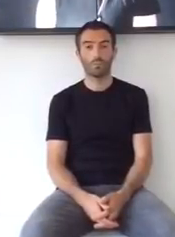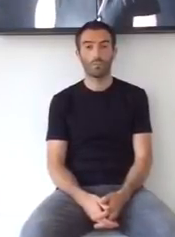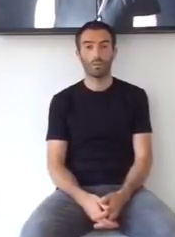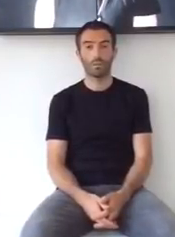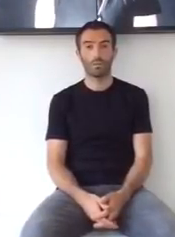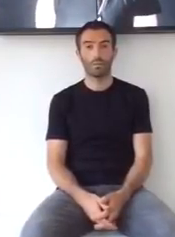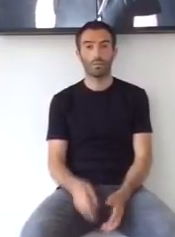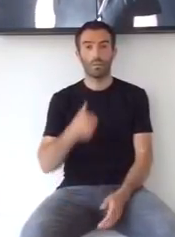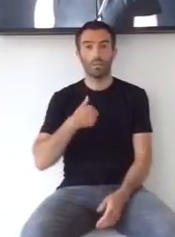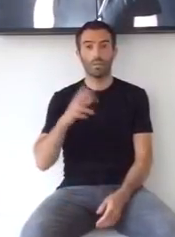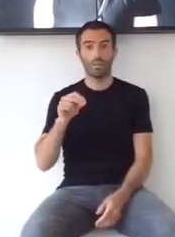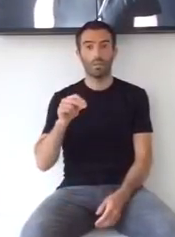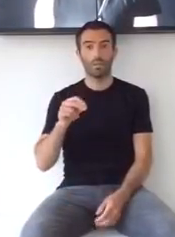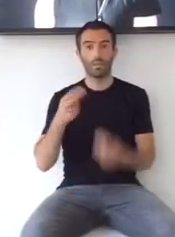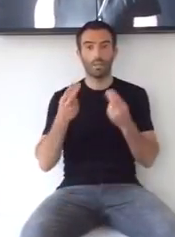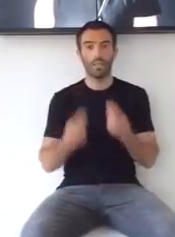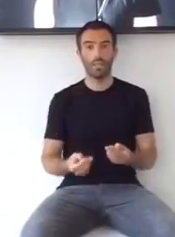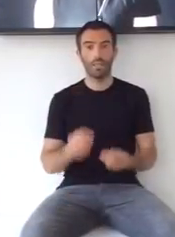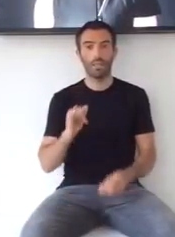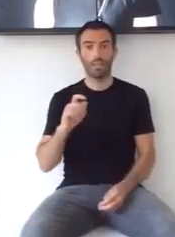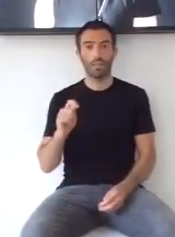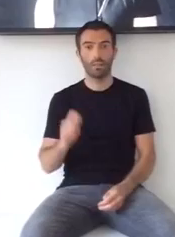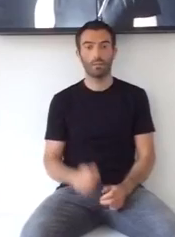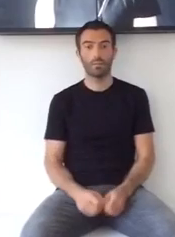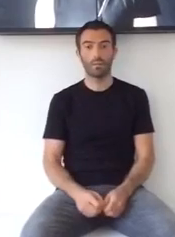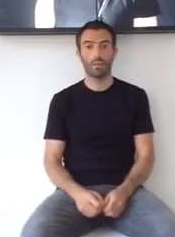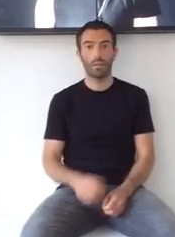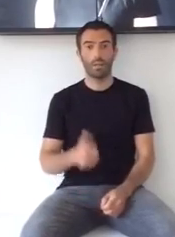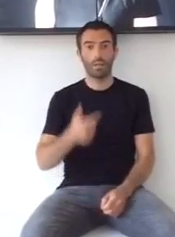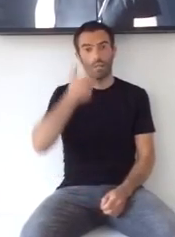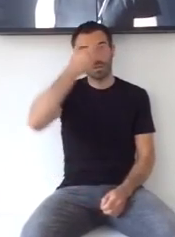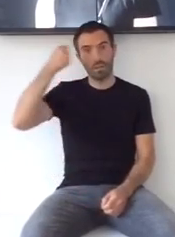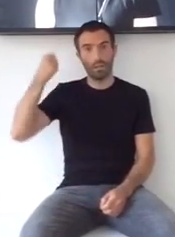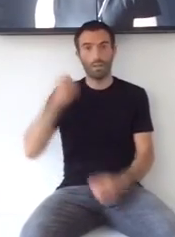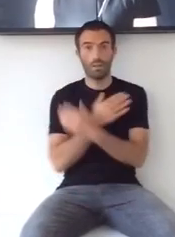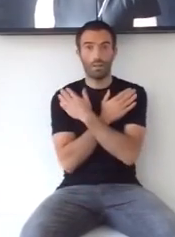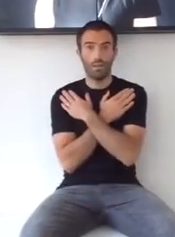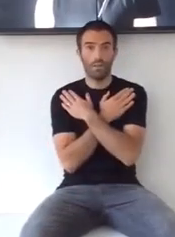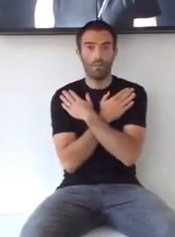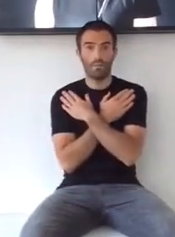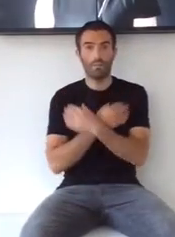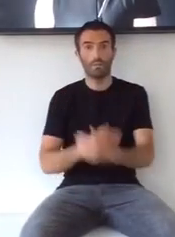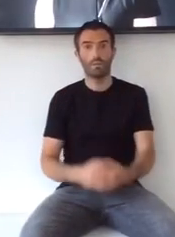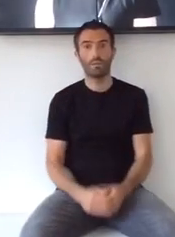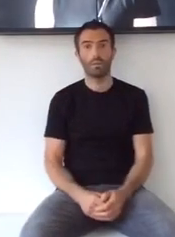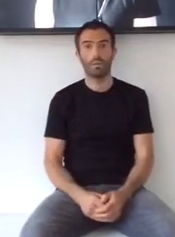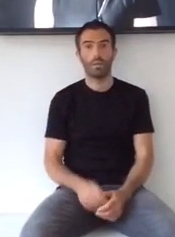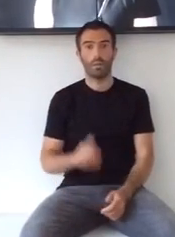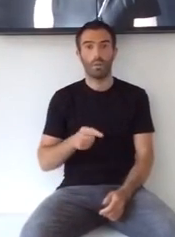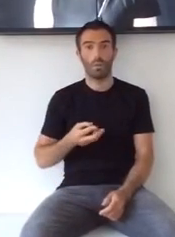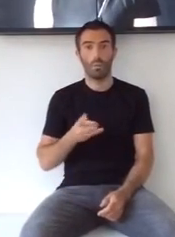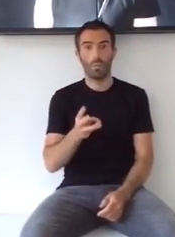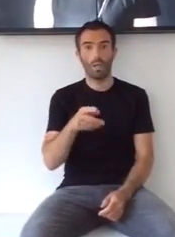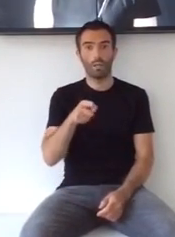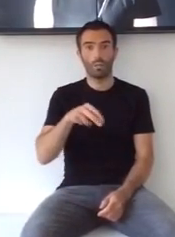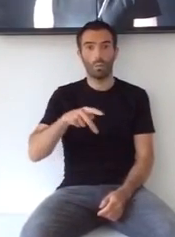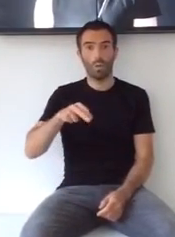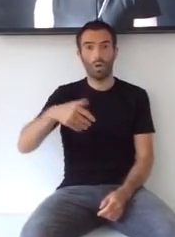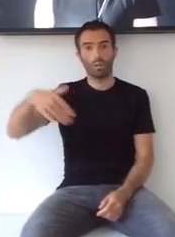I didn't need it, I said I know The way you walked